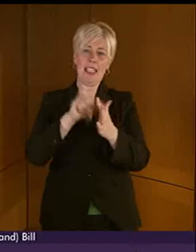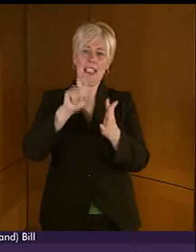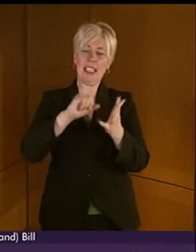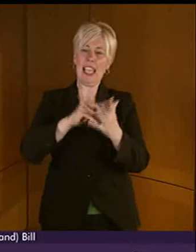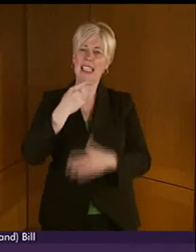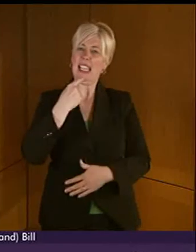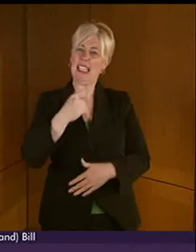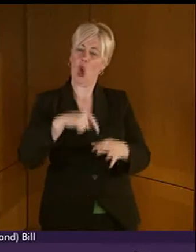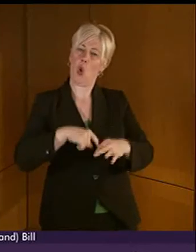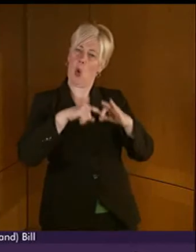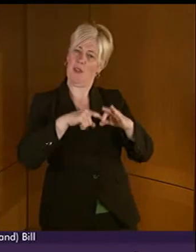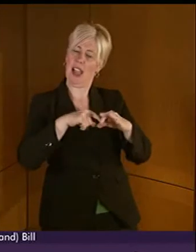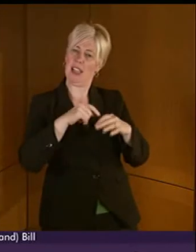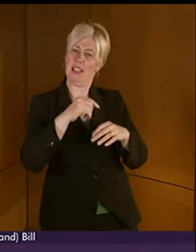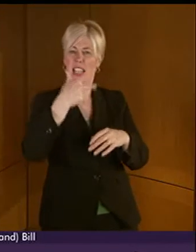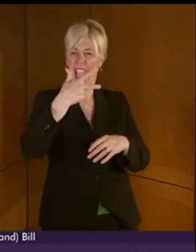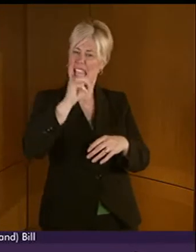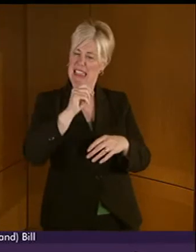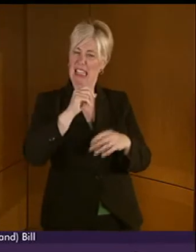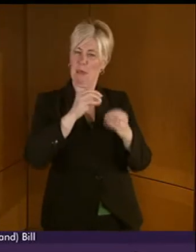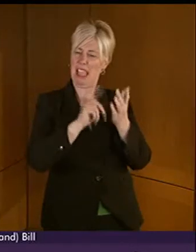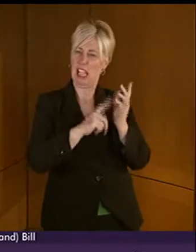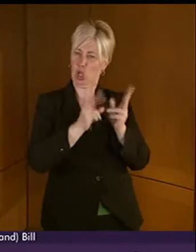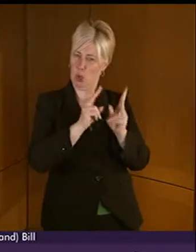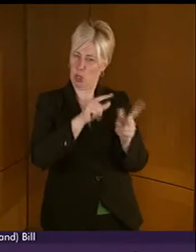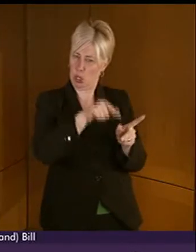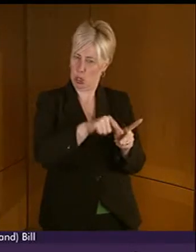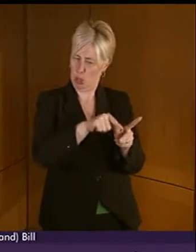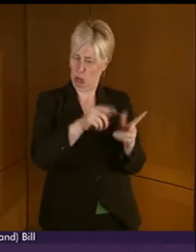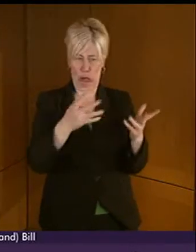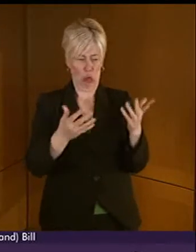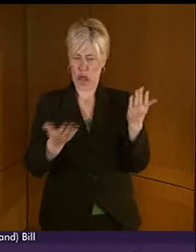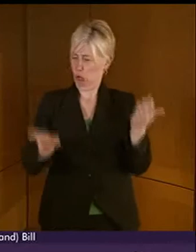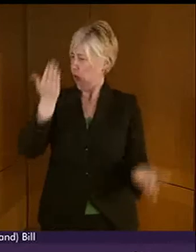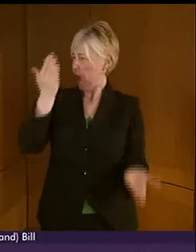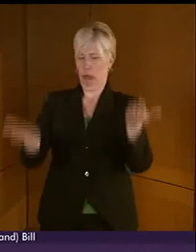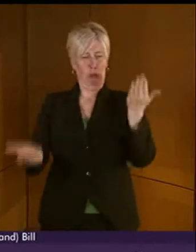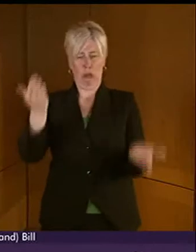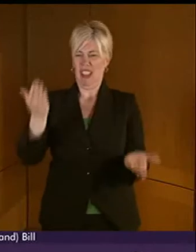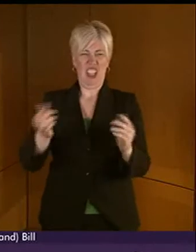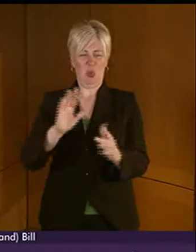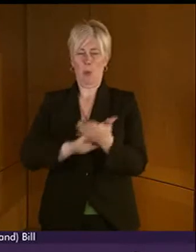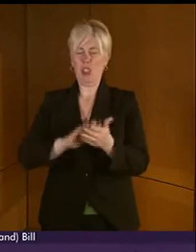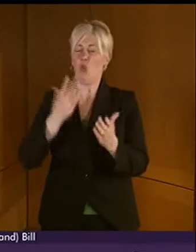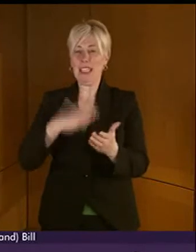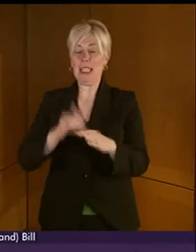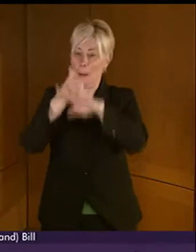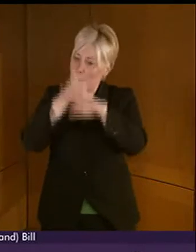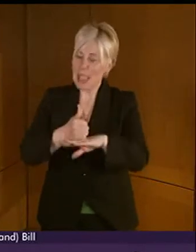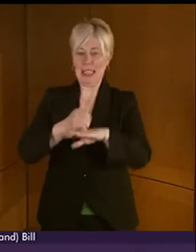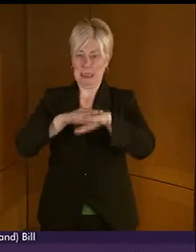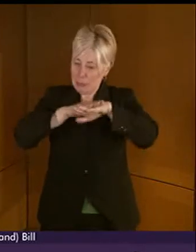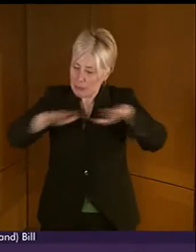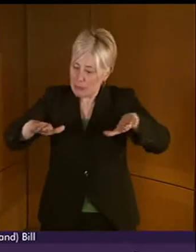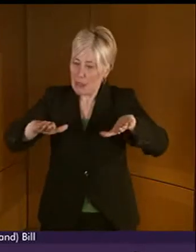qualified BSL interpreters. So, further baseline information on these figures. We seem to know more